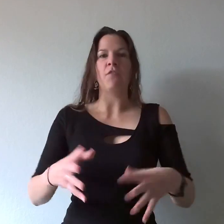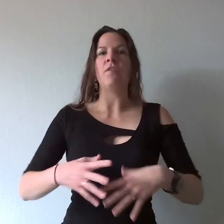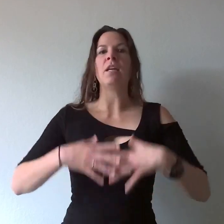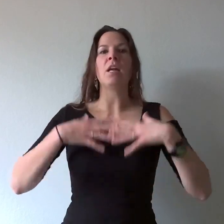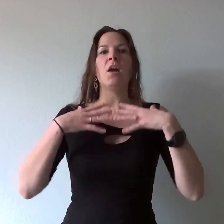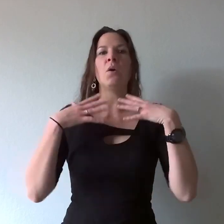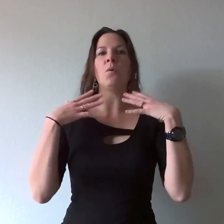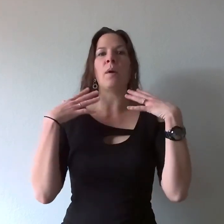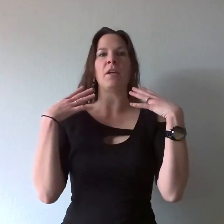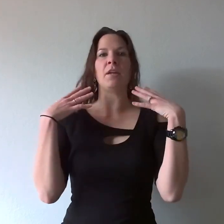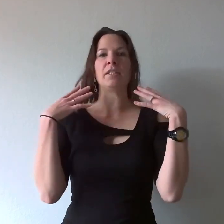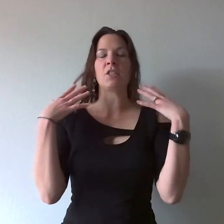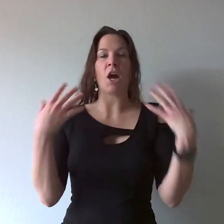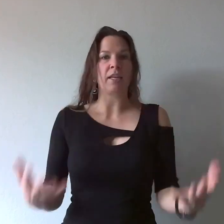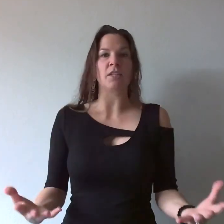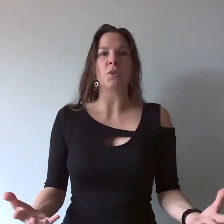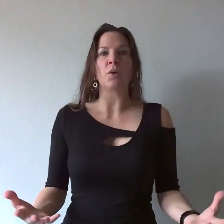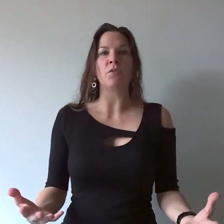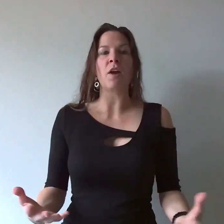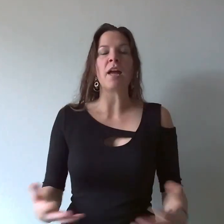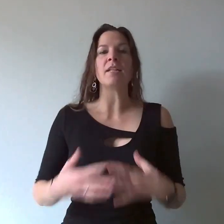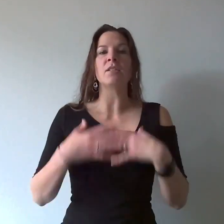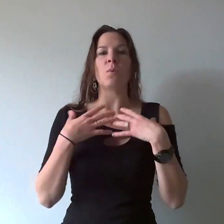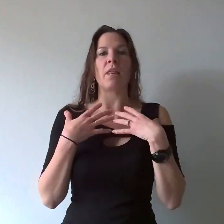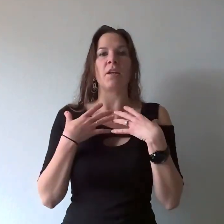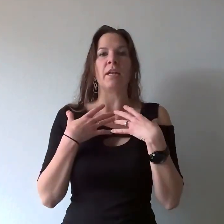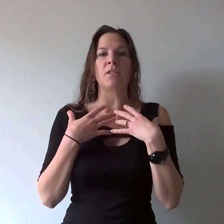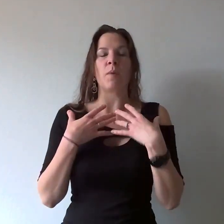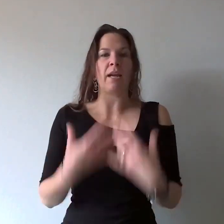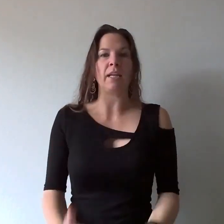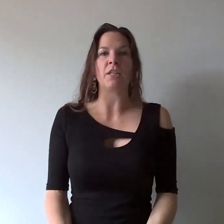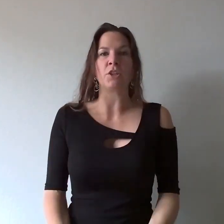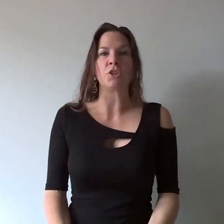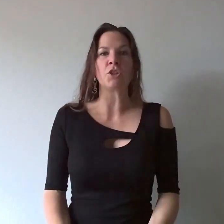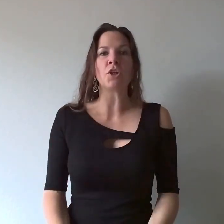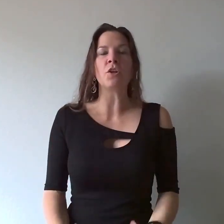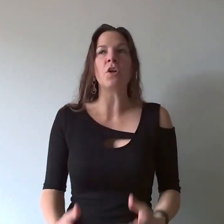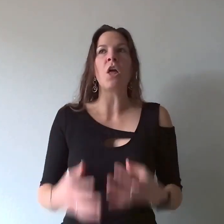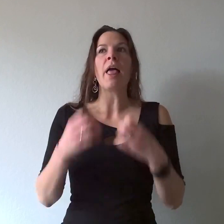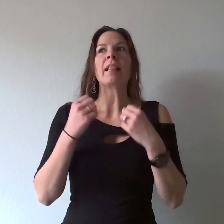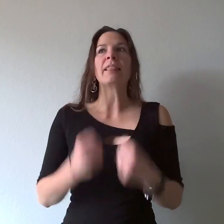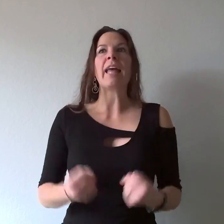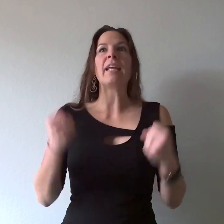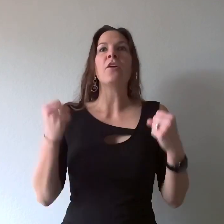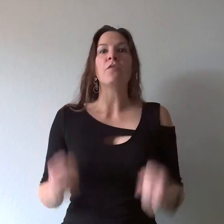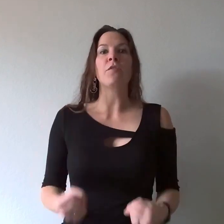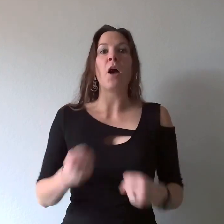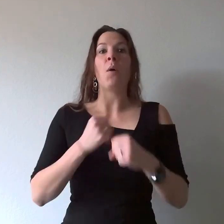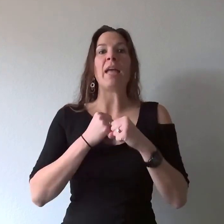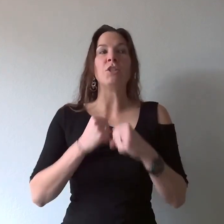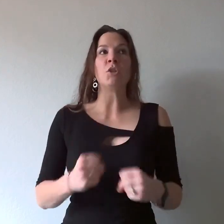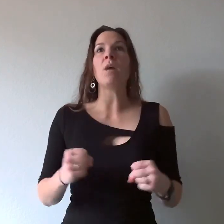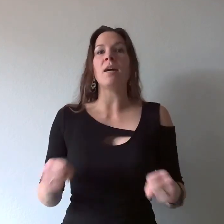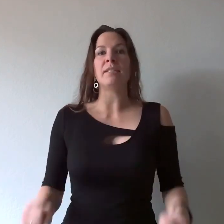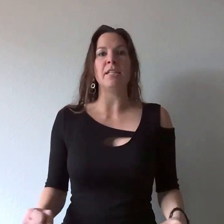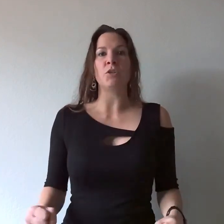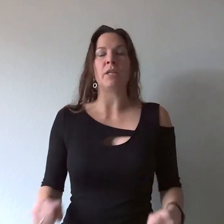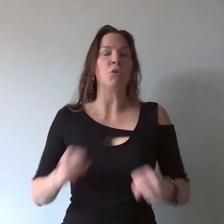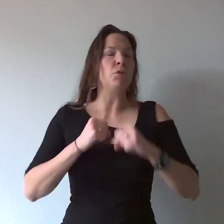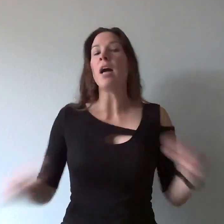video whether it's talking to a friend whether it's writing in your journal let it flow and do not censor it do not